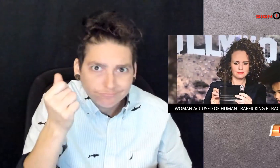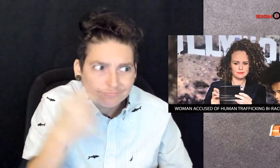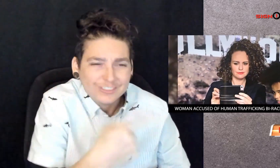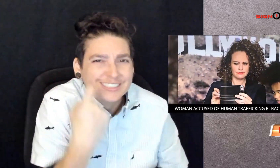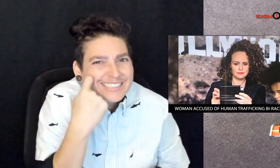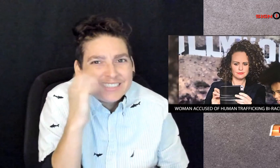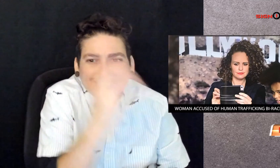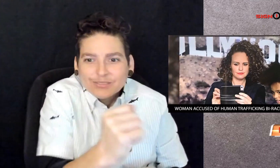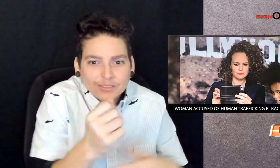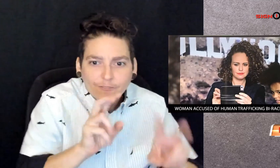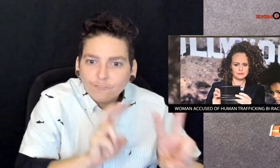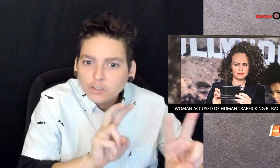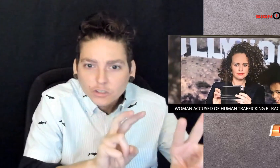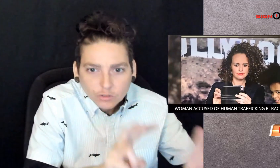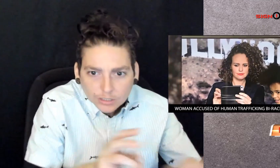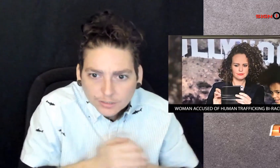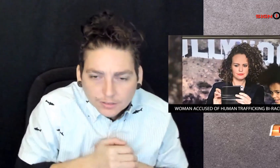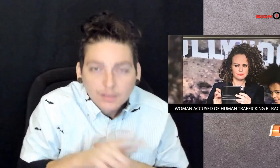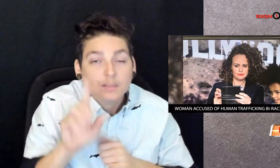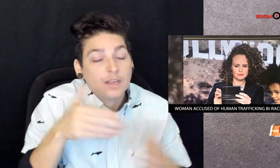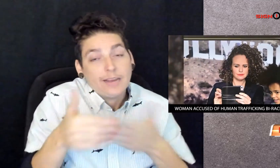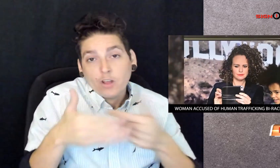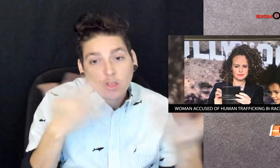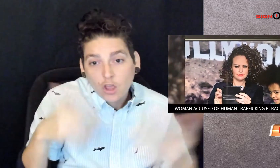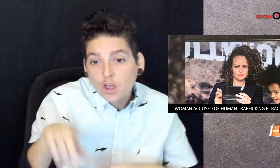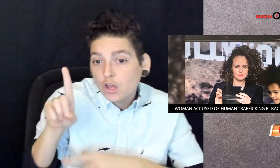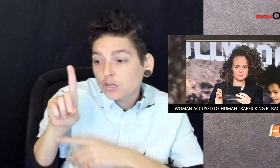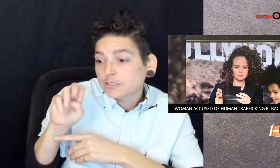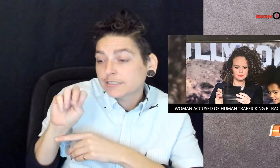attending the funeral of her uncle who died suddenly.